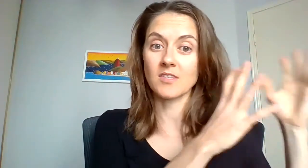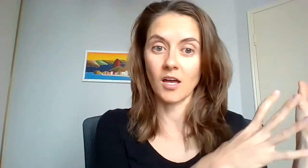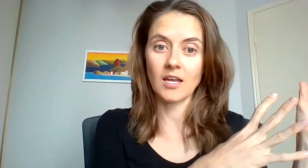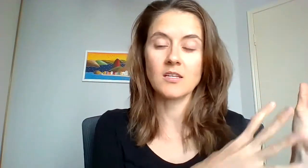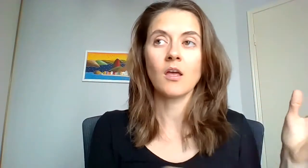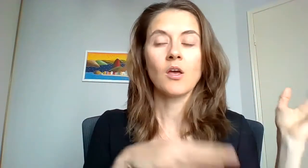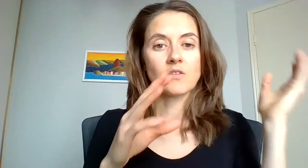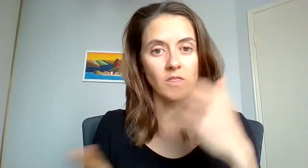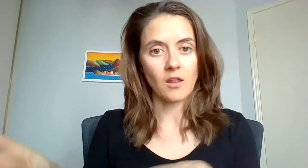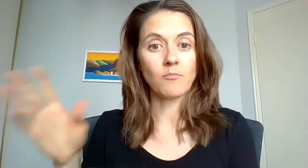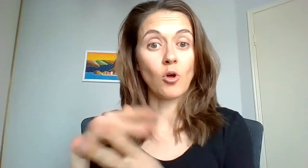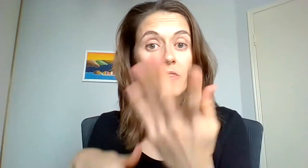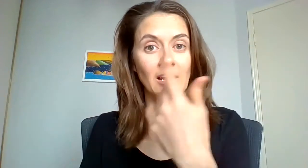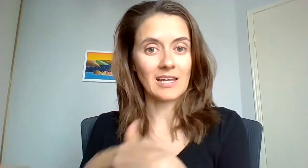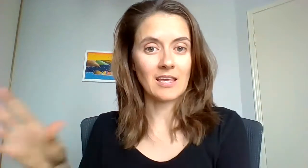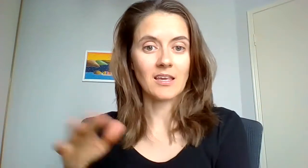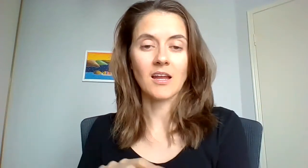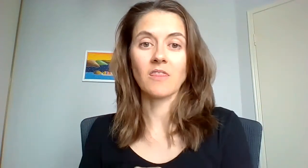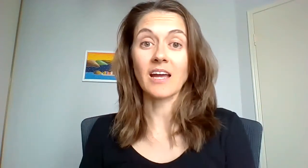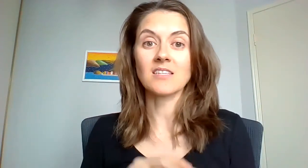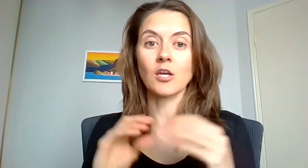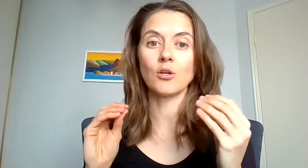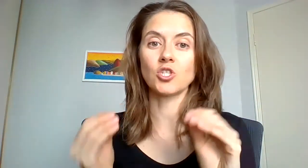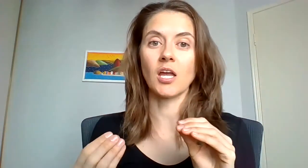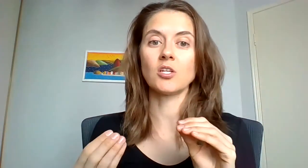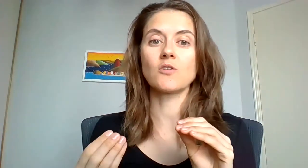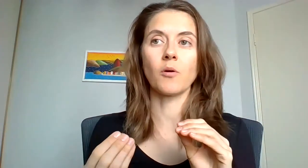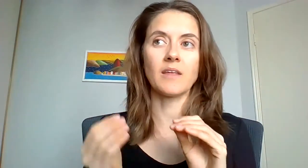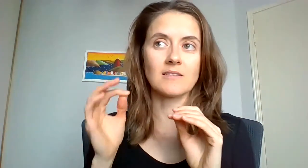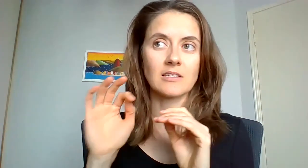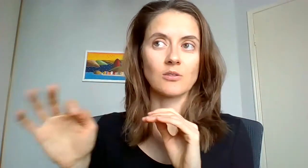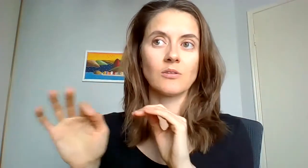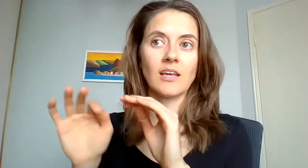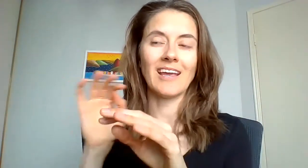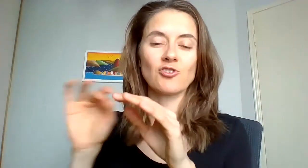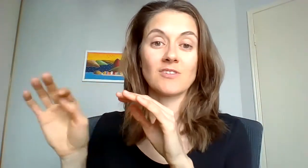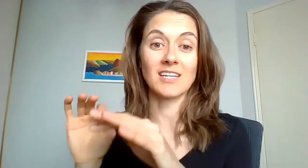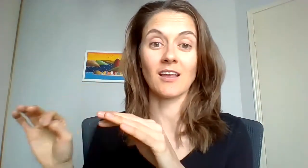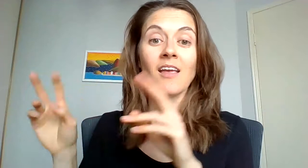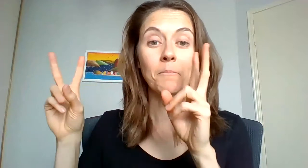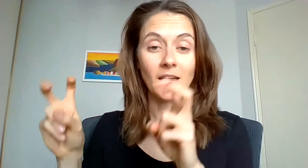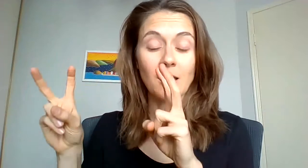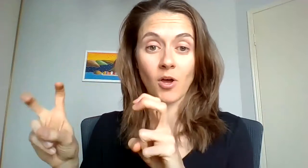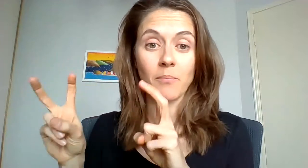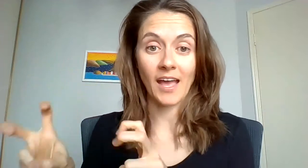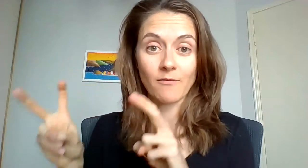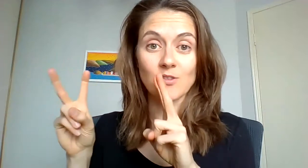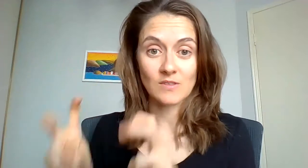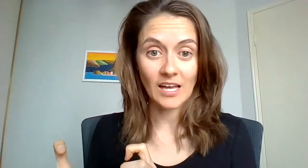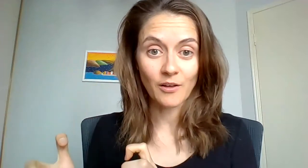side so that I'm not then leaking it and that's how you change from these little interesting monkey mind behaviors yourself